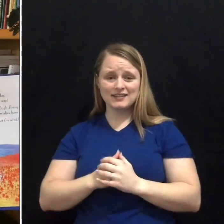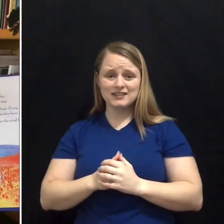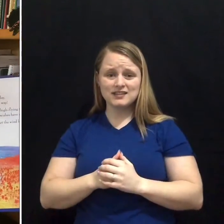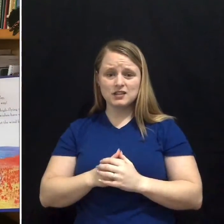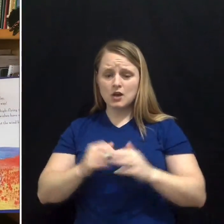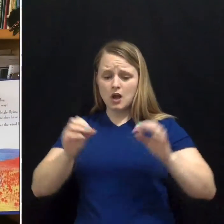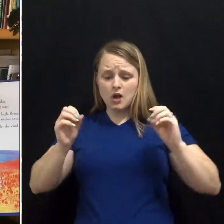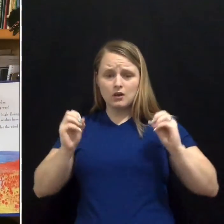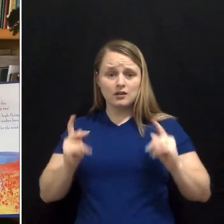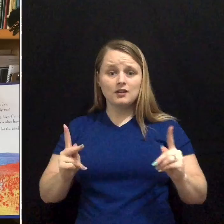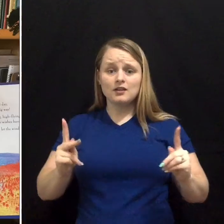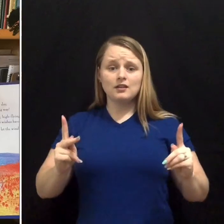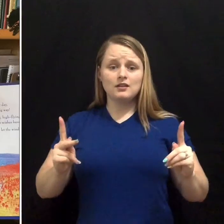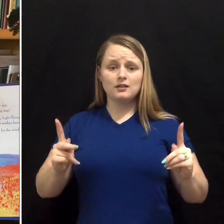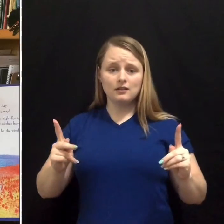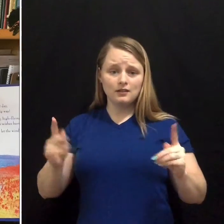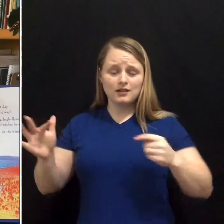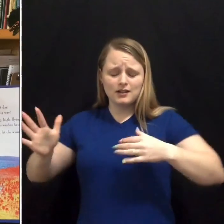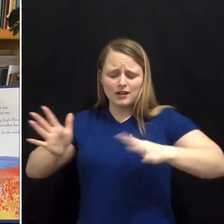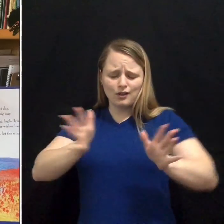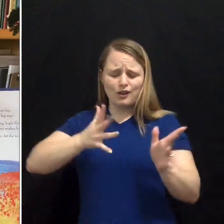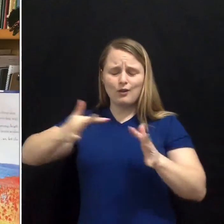So let the wind blow.